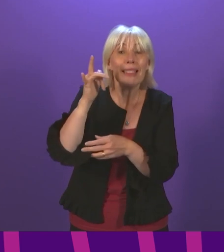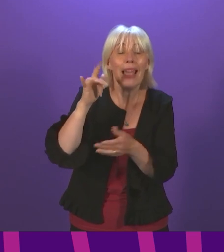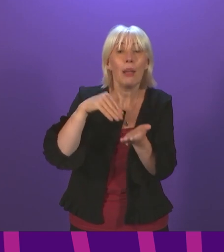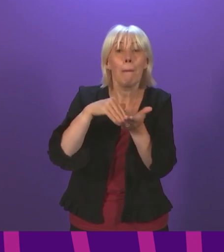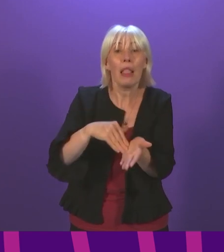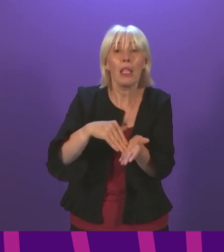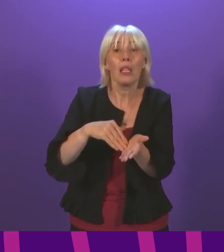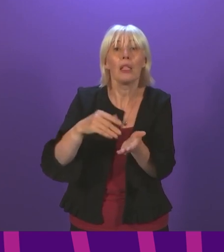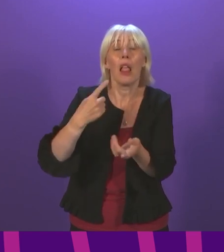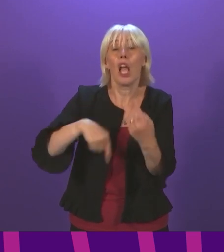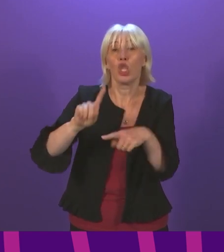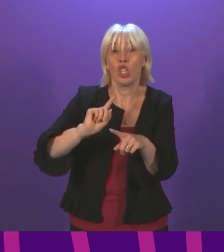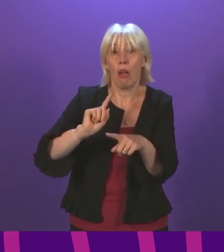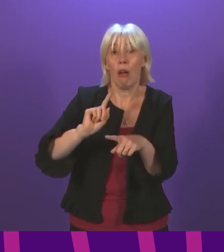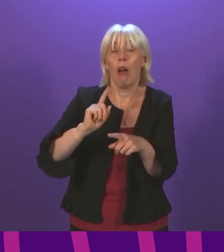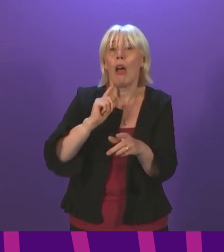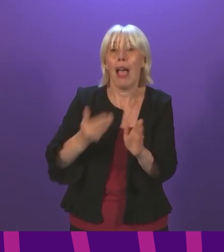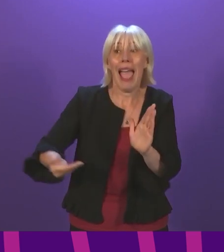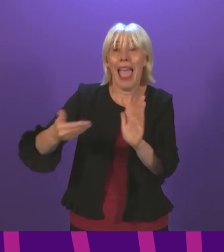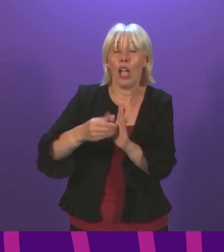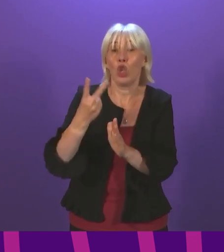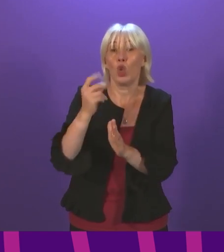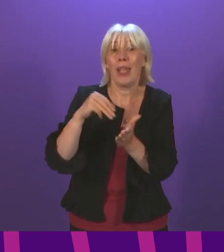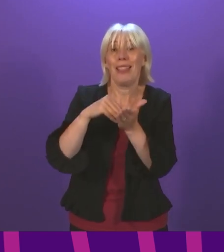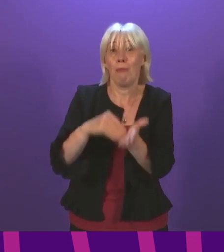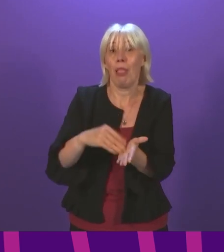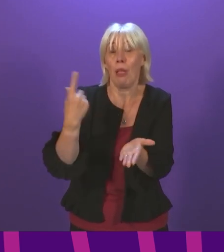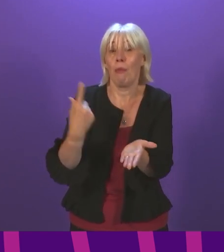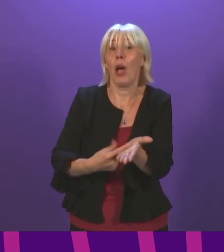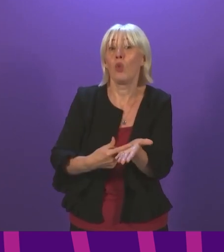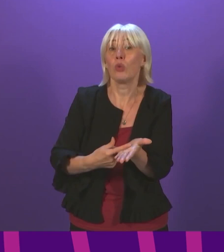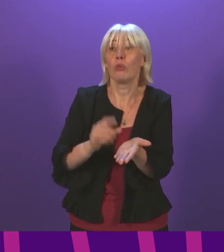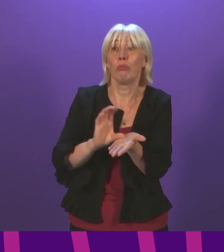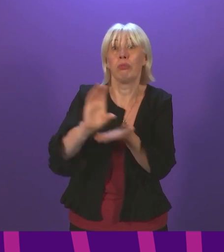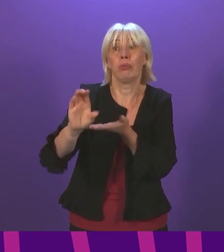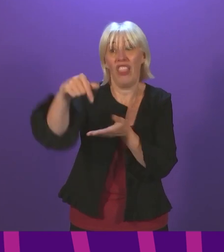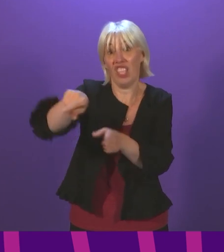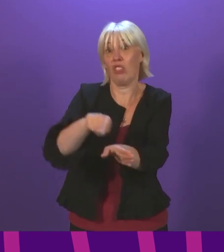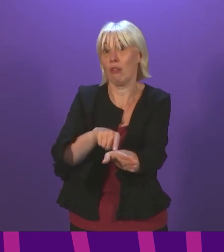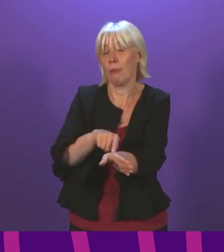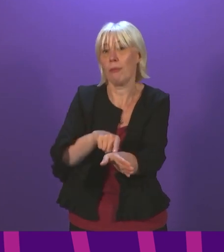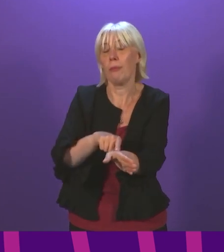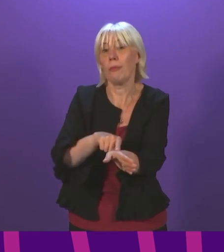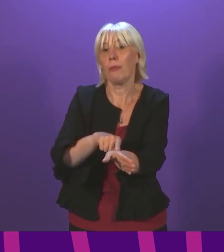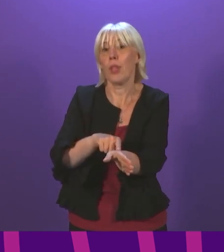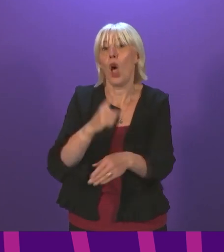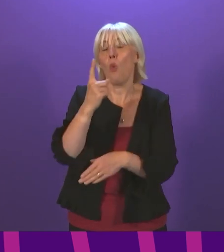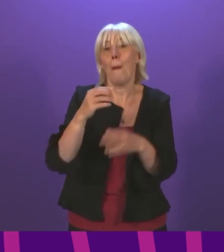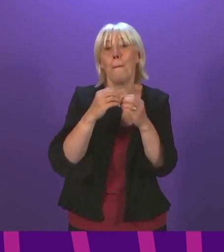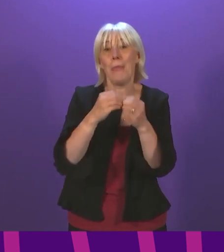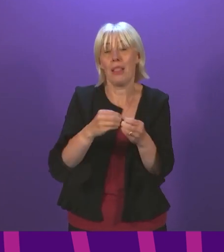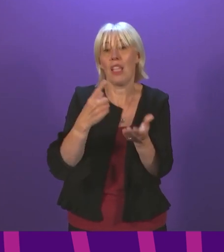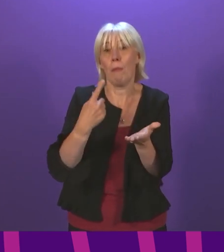million last year. Additional investment of £20 million is being invested this year, and the £1 billion